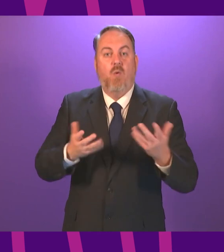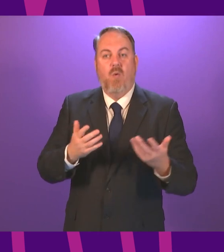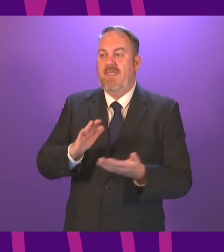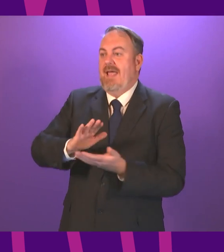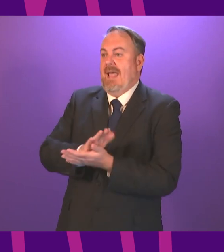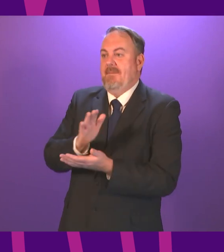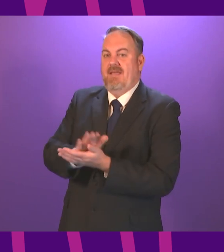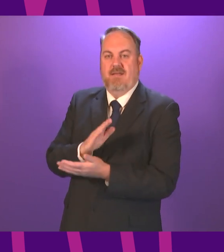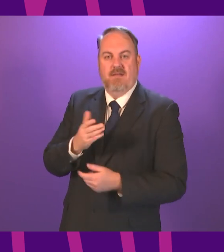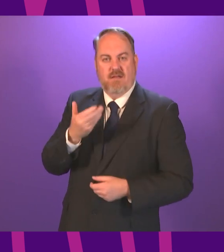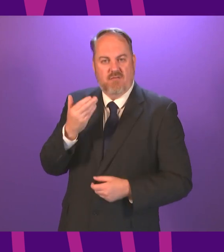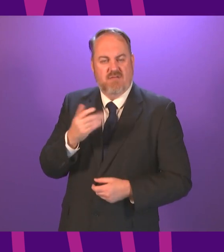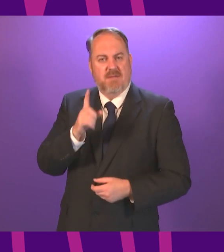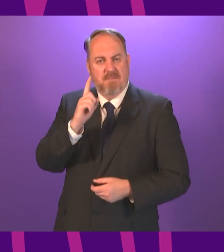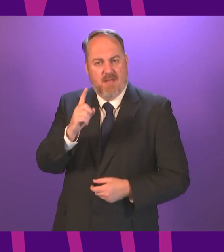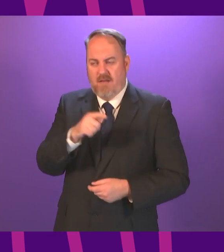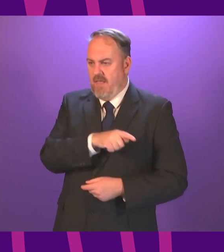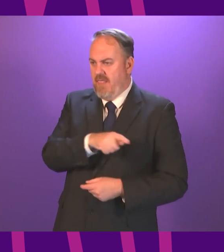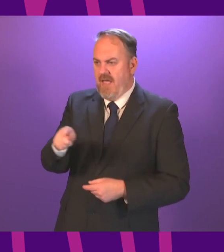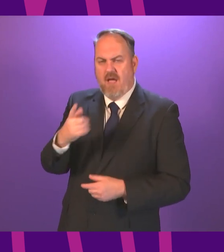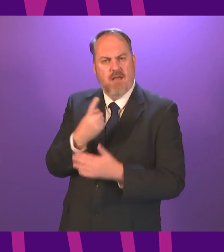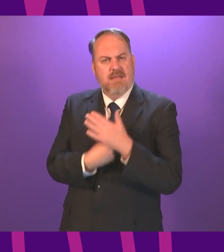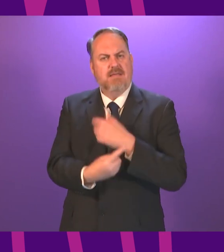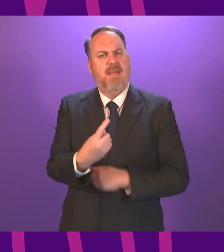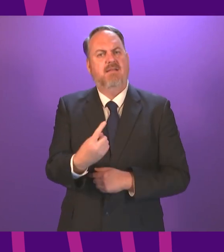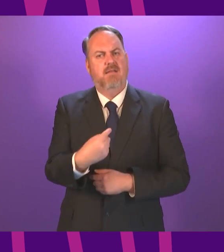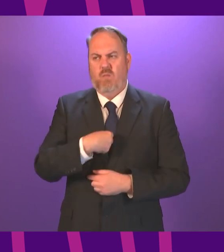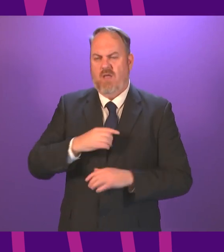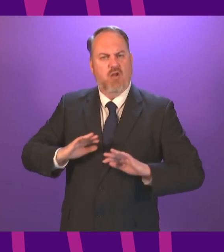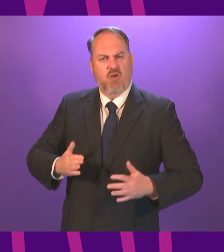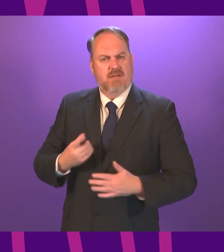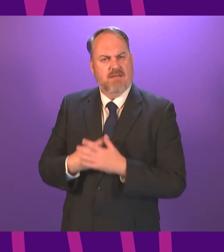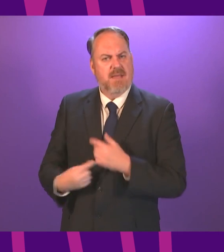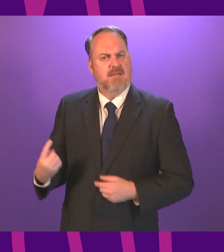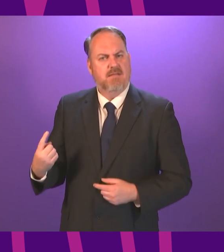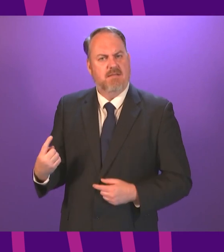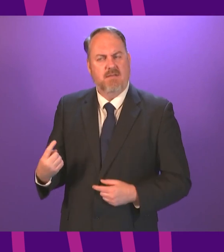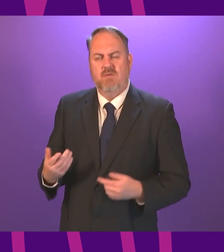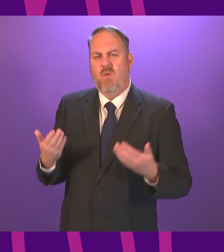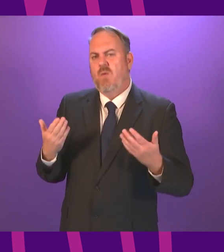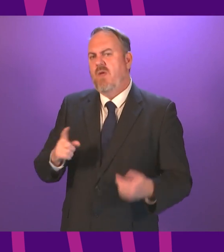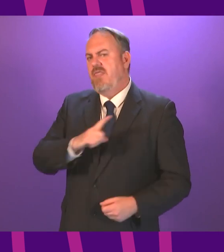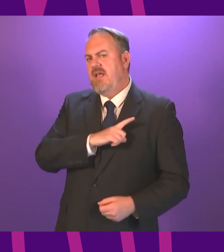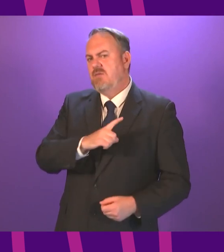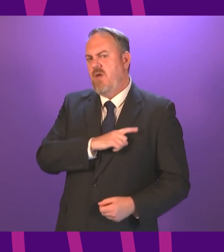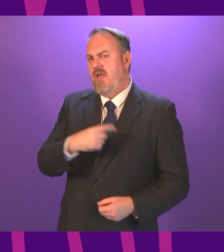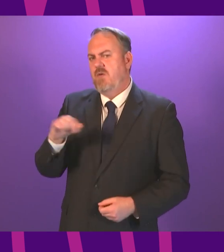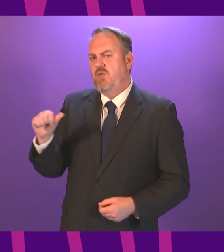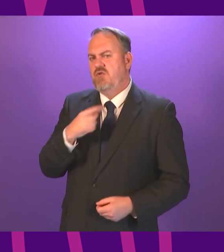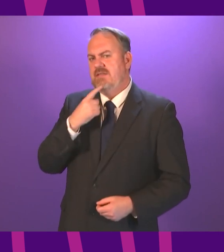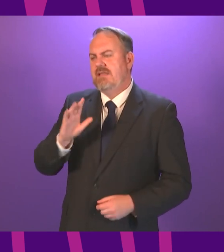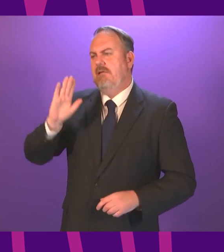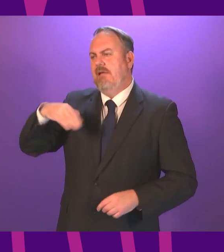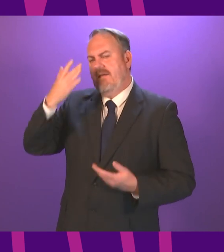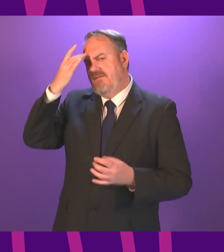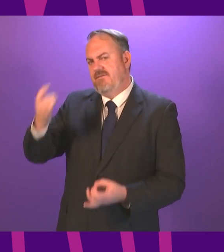unlike Scotland they are independent this is therefore no time to limit our ambitions I